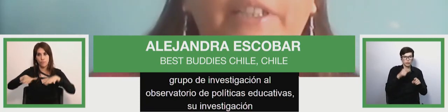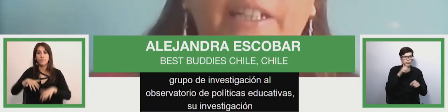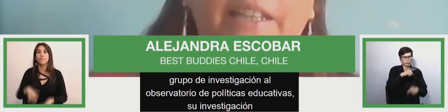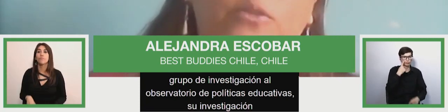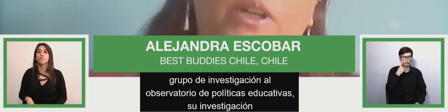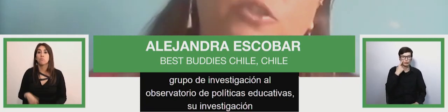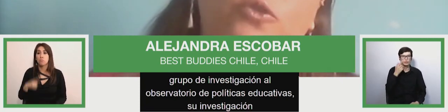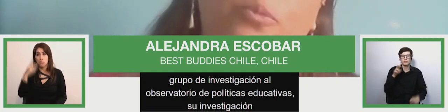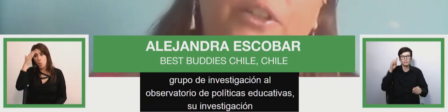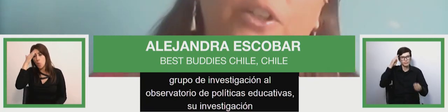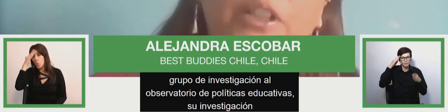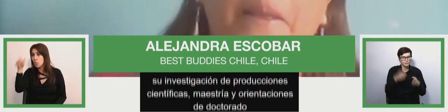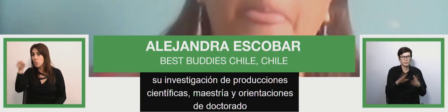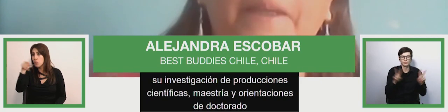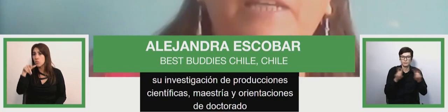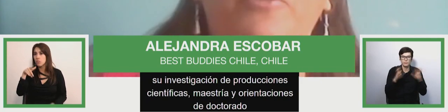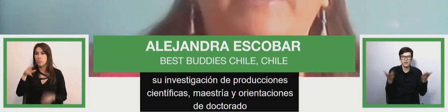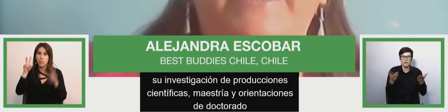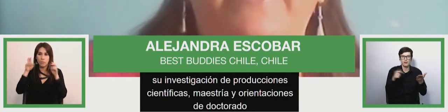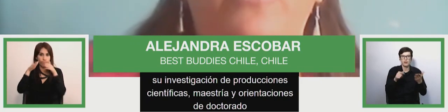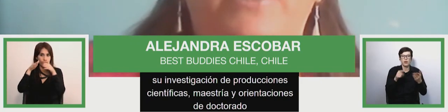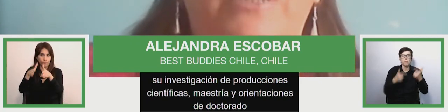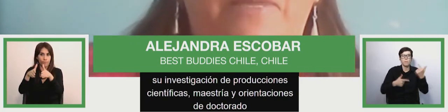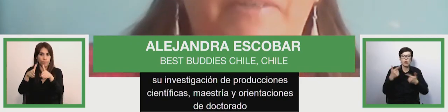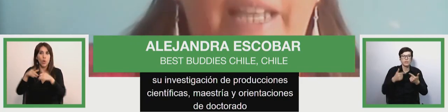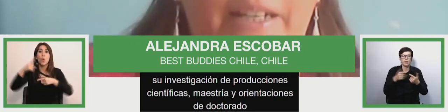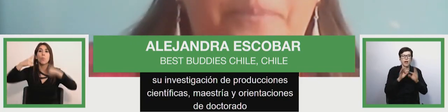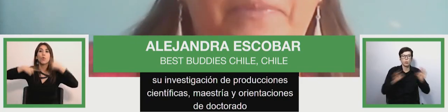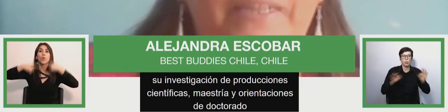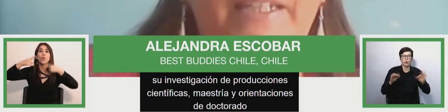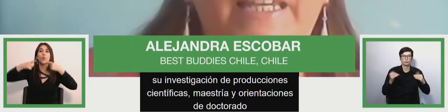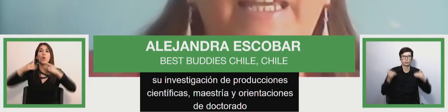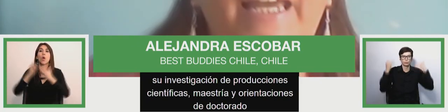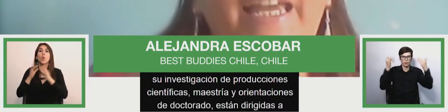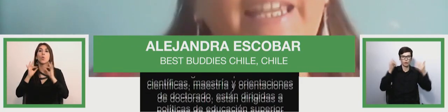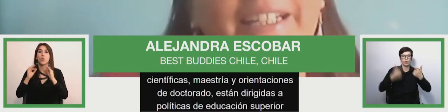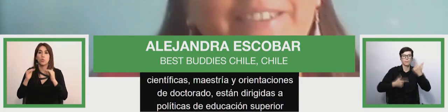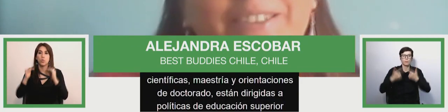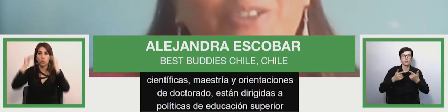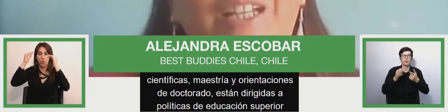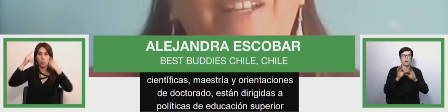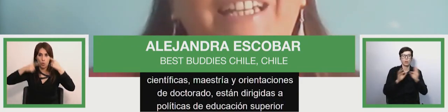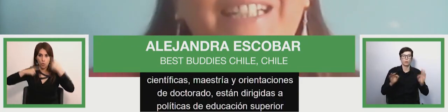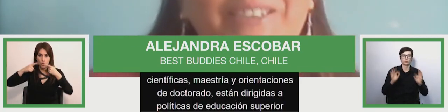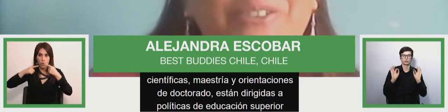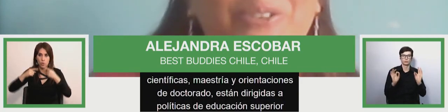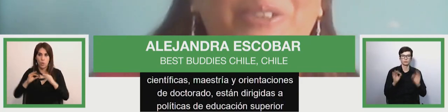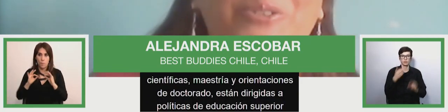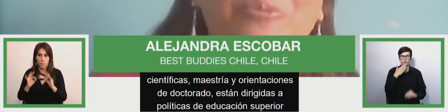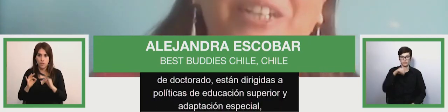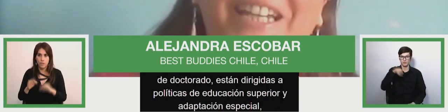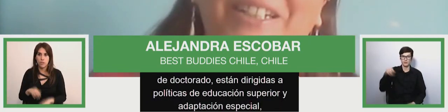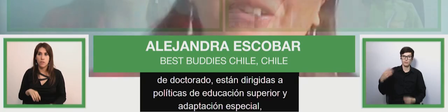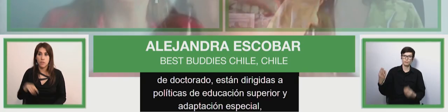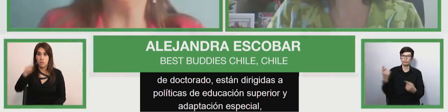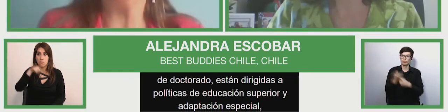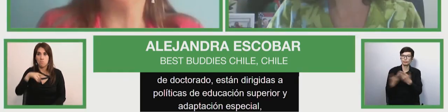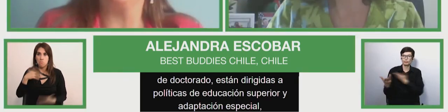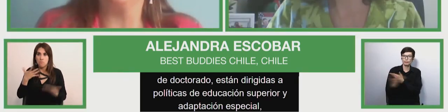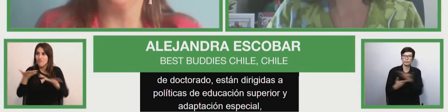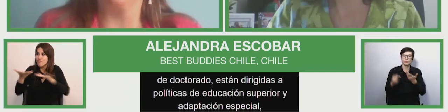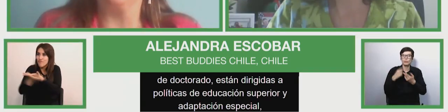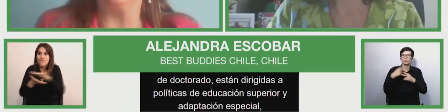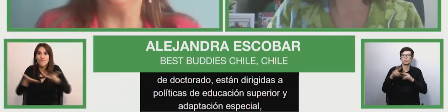optative policies and her research issues scientific production and masters and orientations in doctorate is aimed at